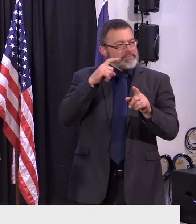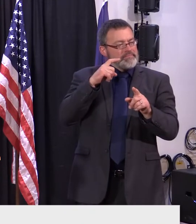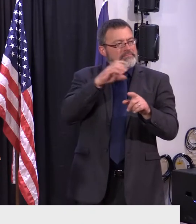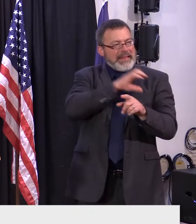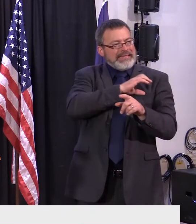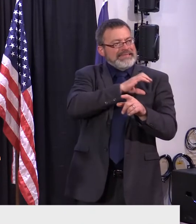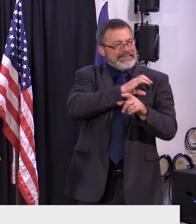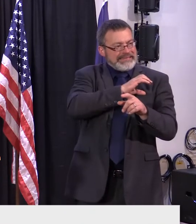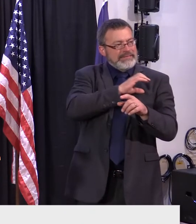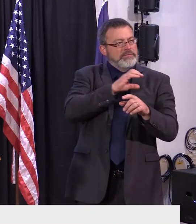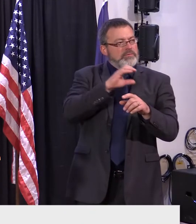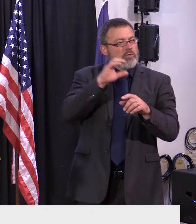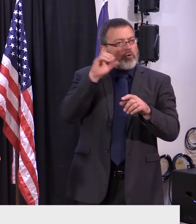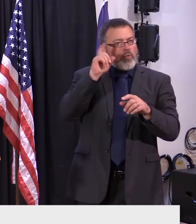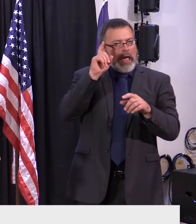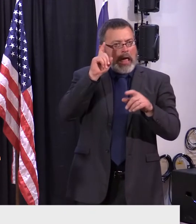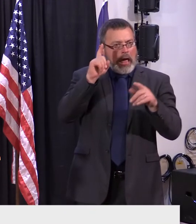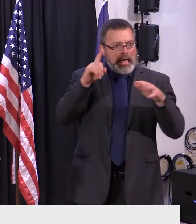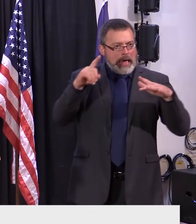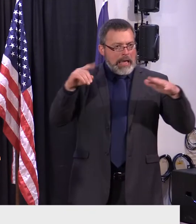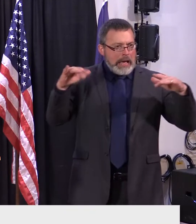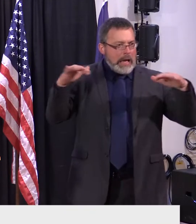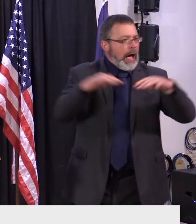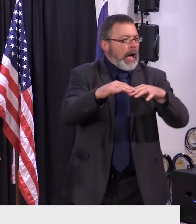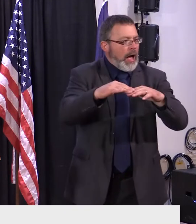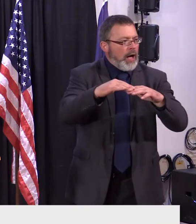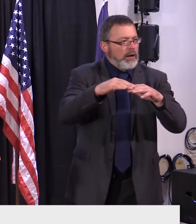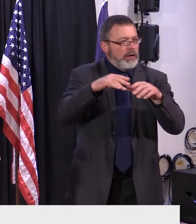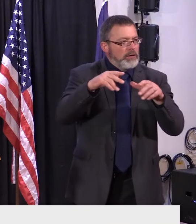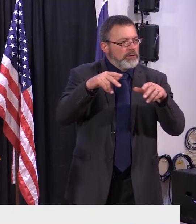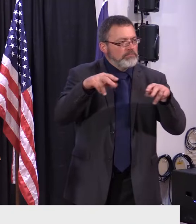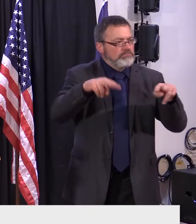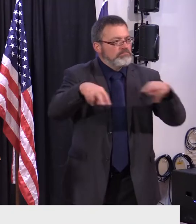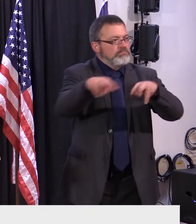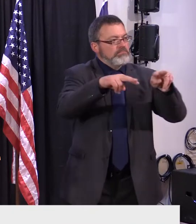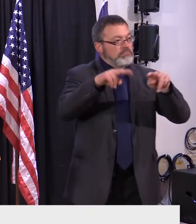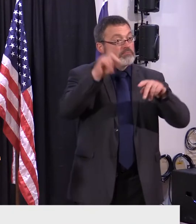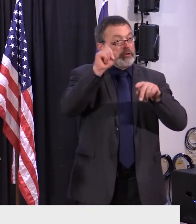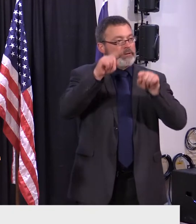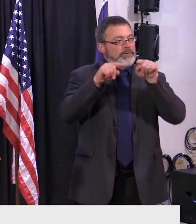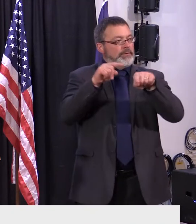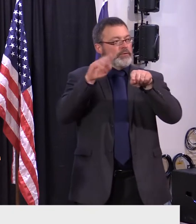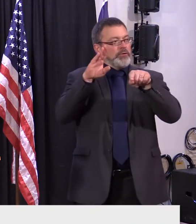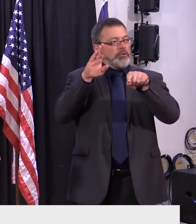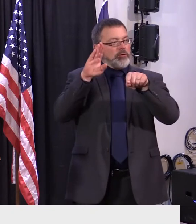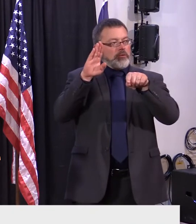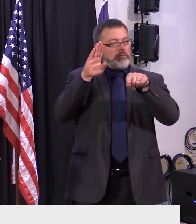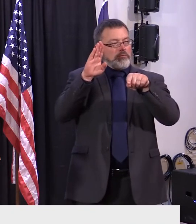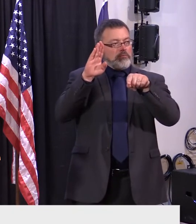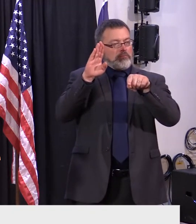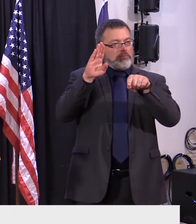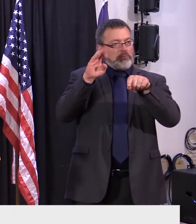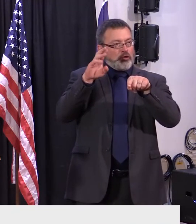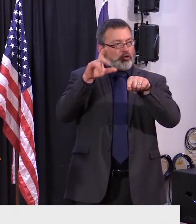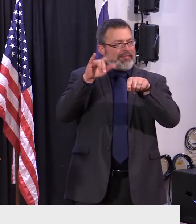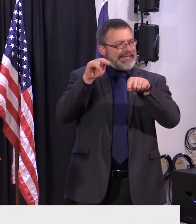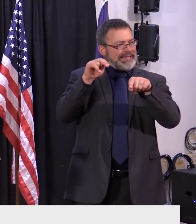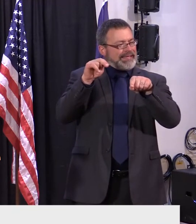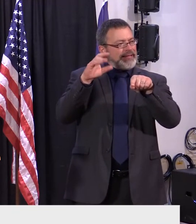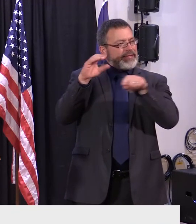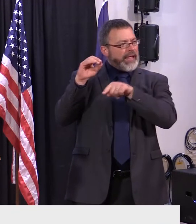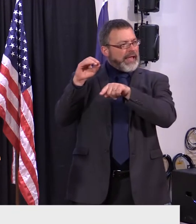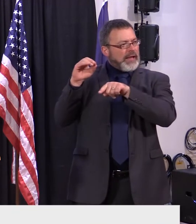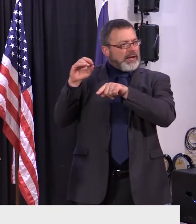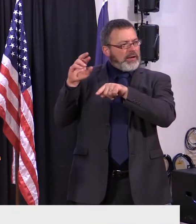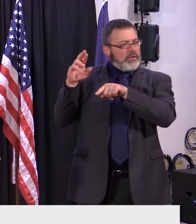vermont somewhere in the area between uh berlin and brookfield and uh the numbers are pretty alarming i think the one